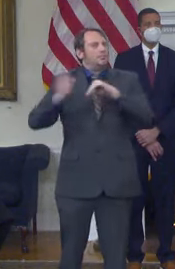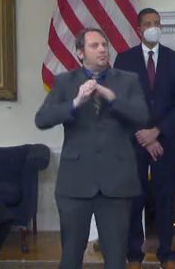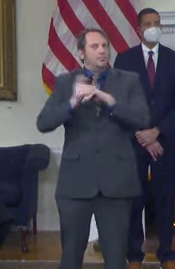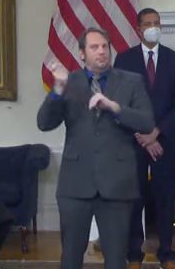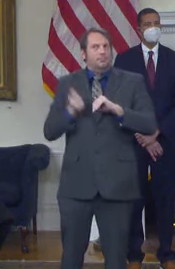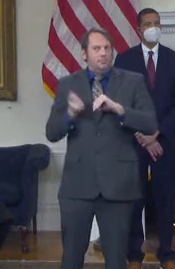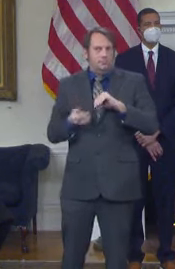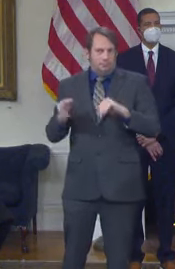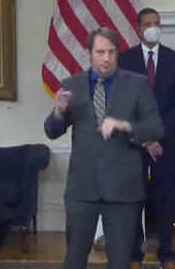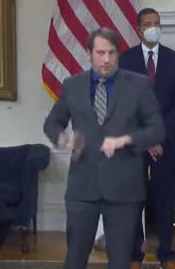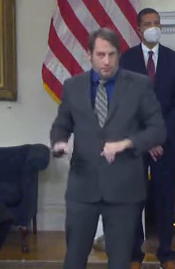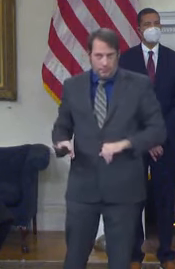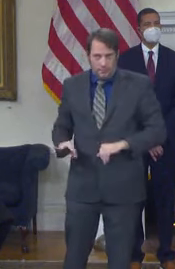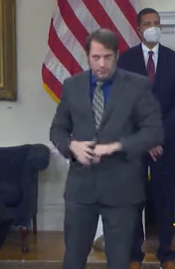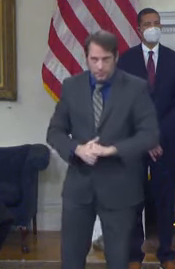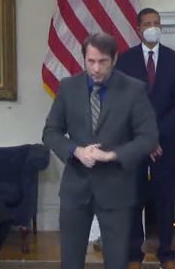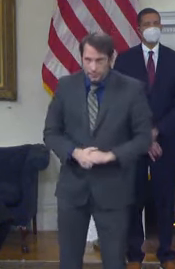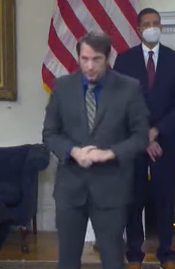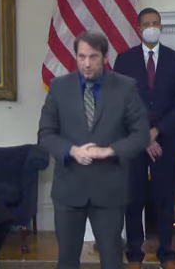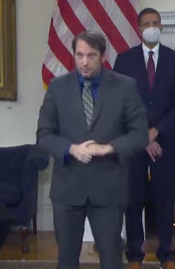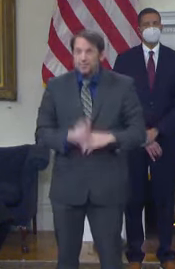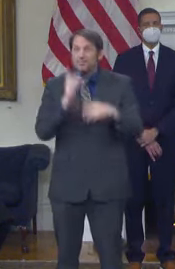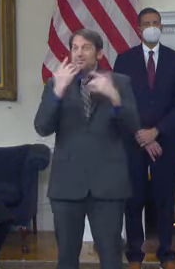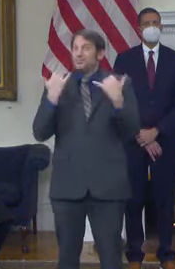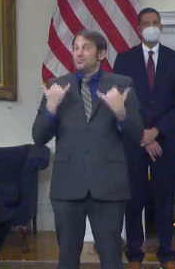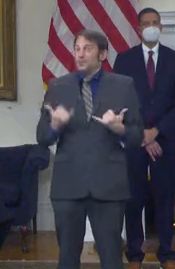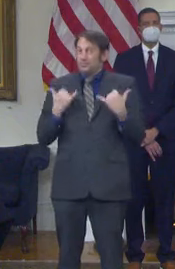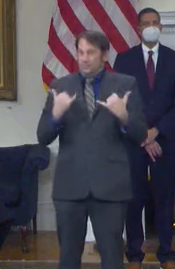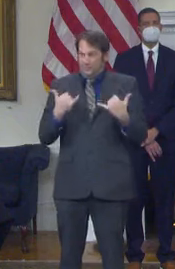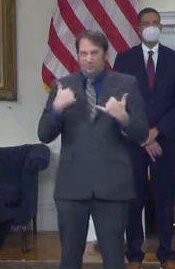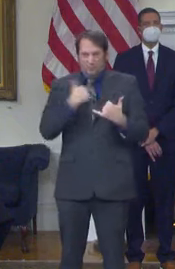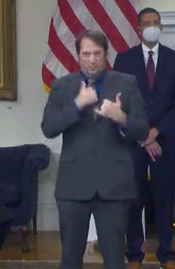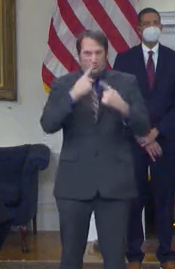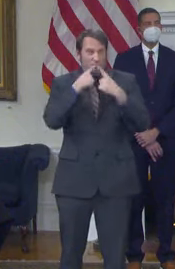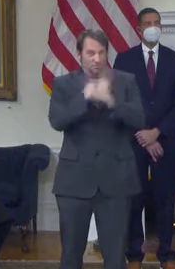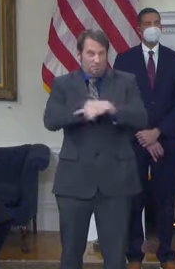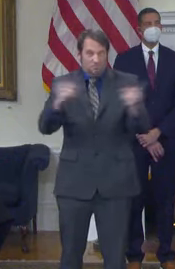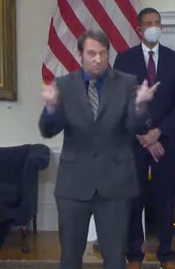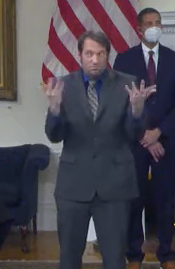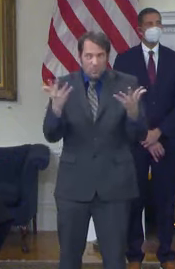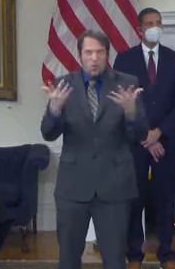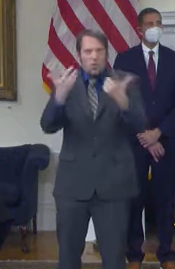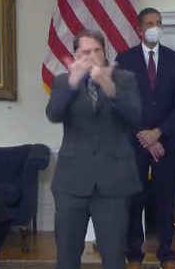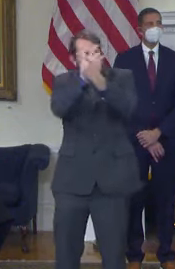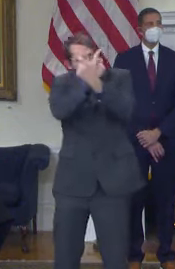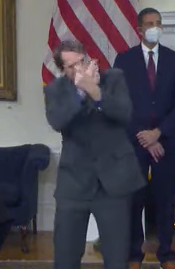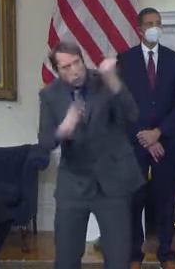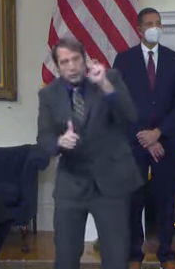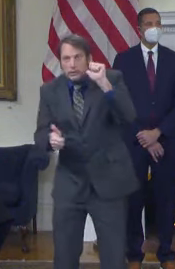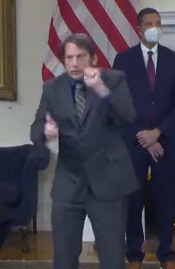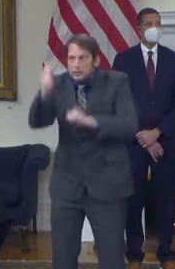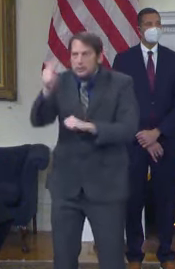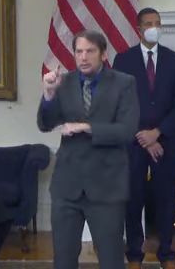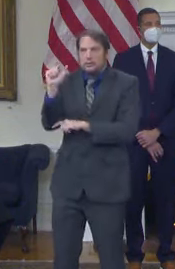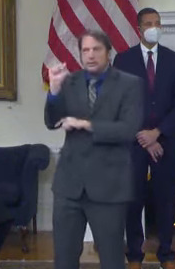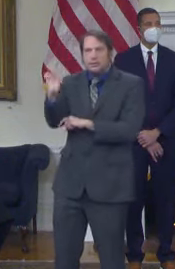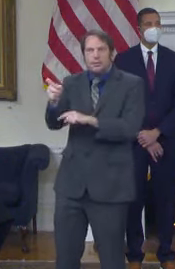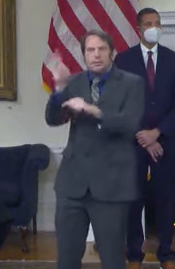package in state history, which will deliver more than $4.6 billion